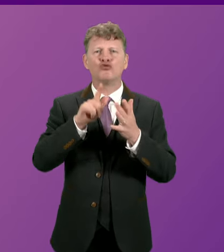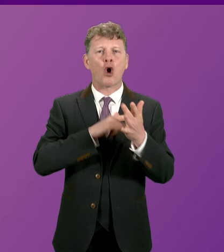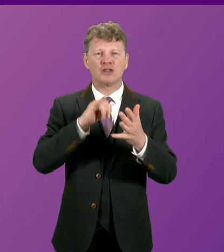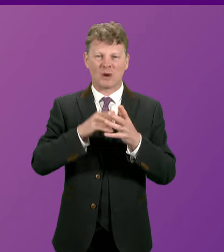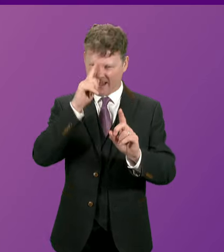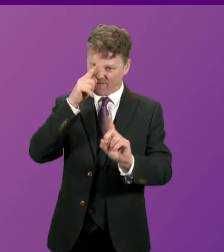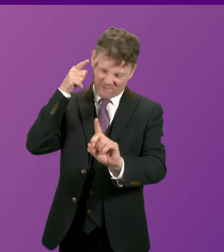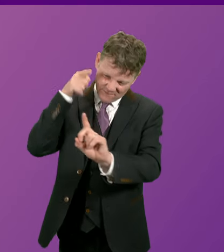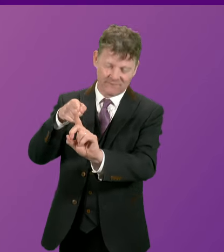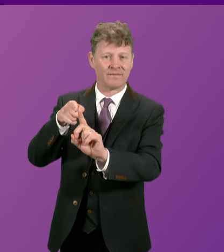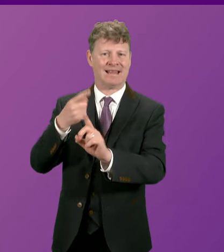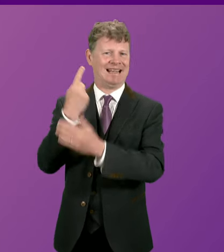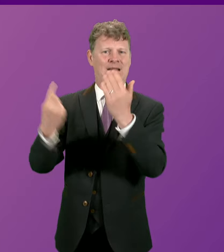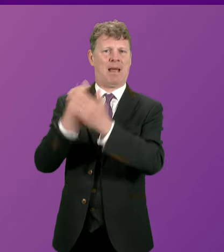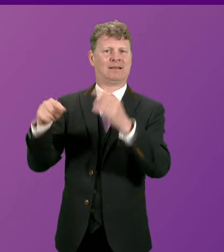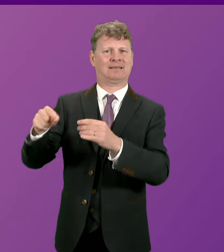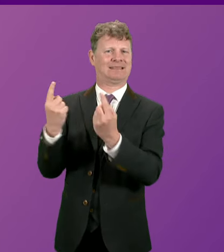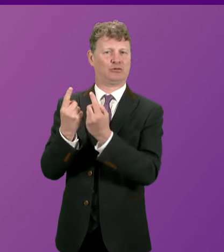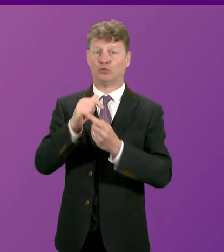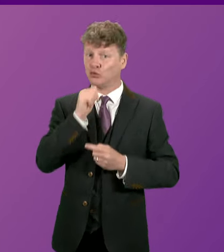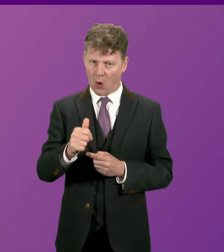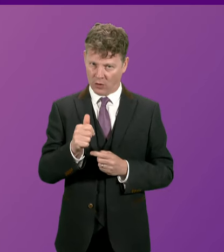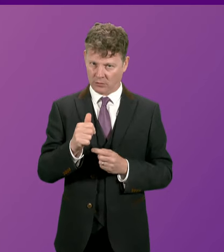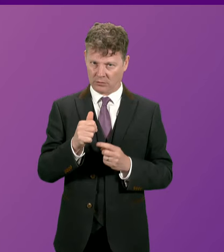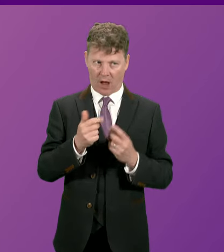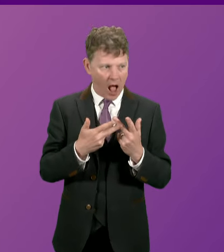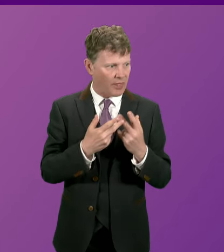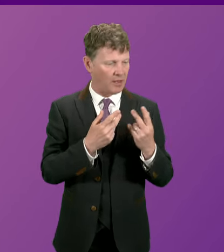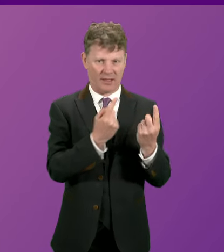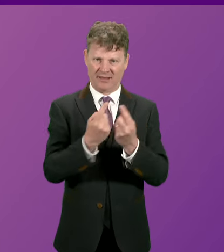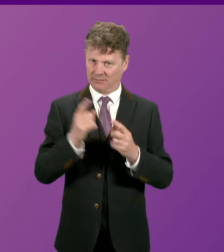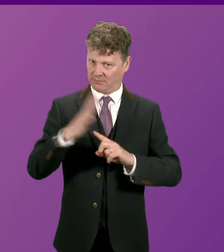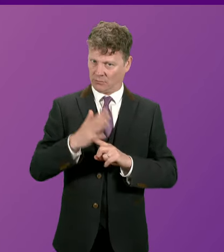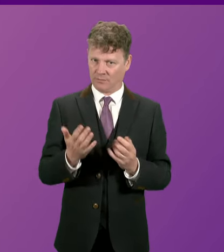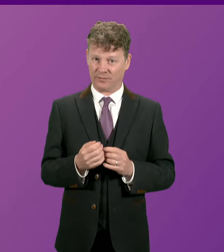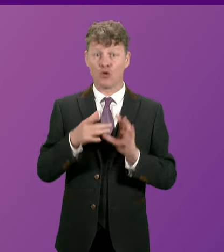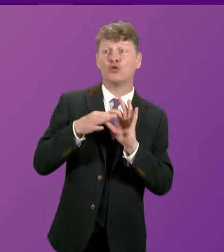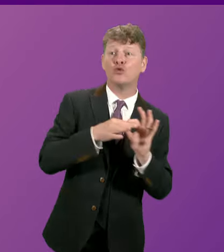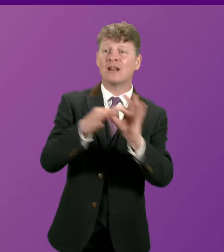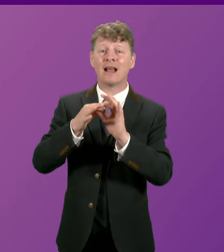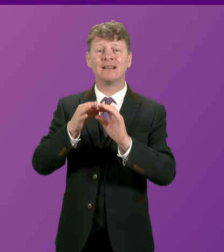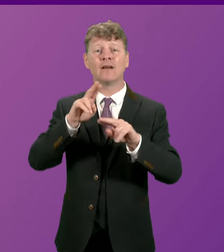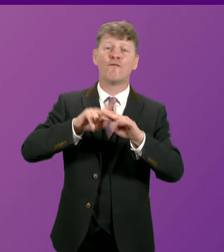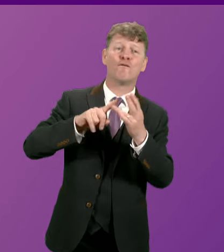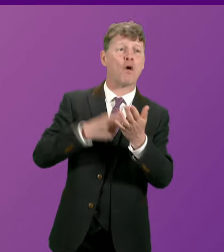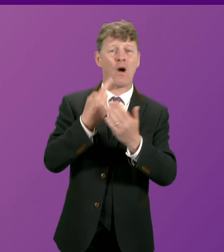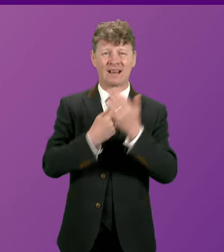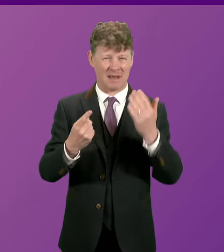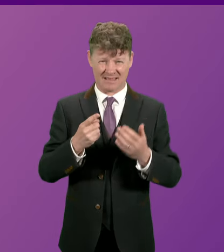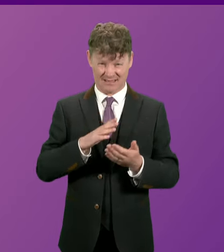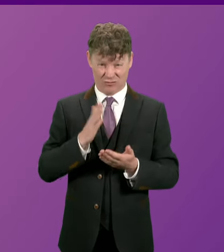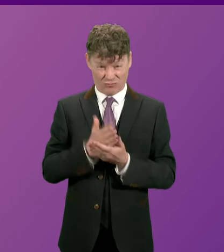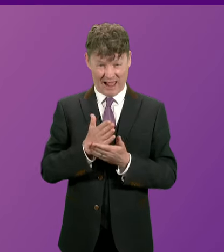not the things that really matter. Doesn't uniting for independence just mean more division for Scotland?